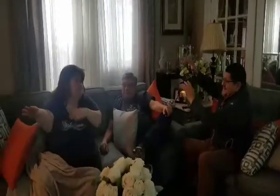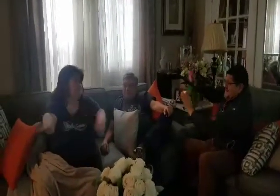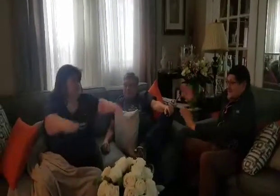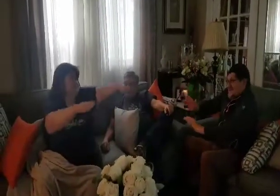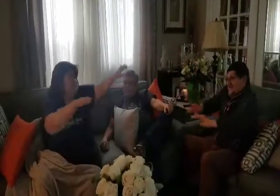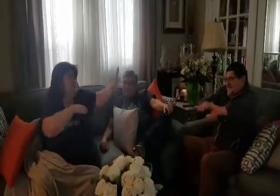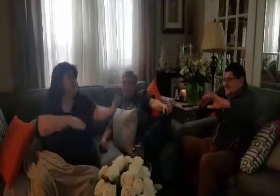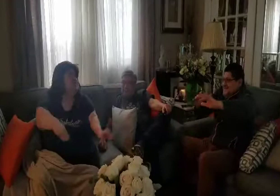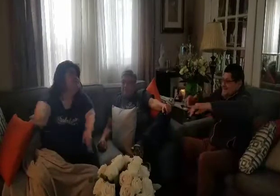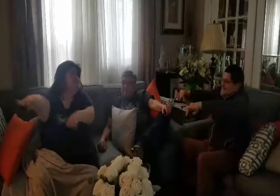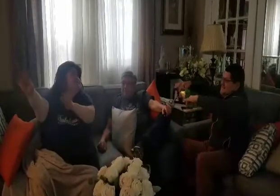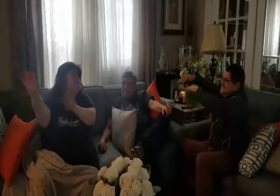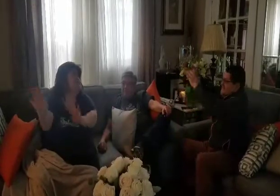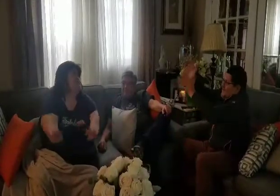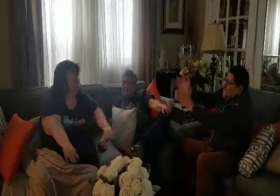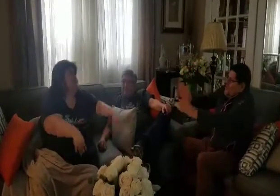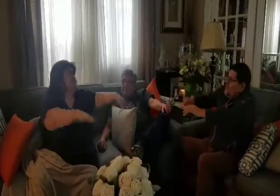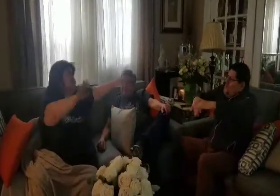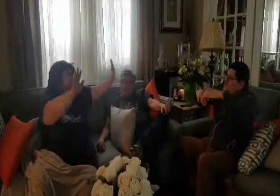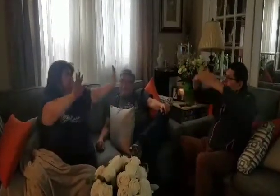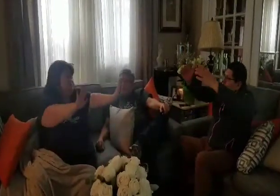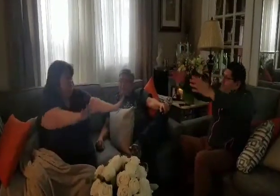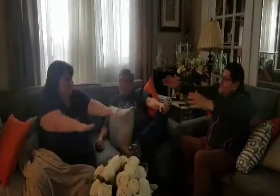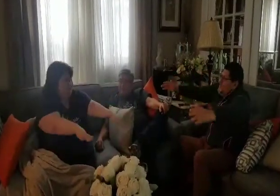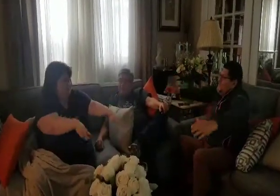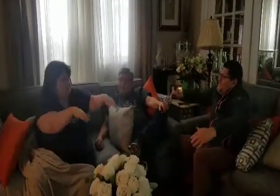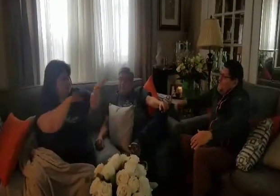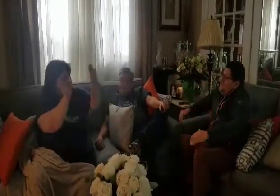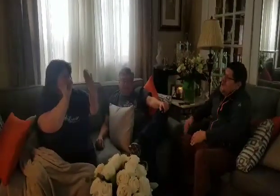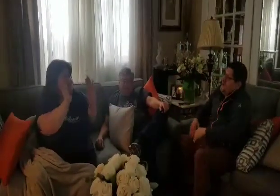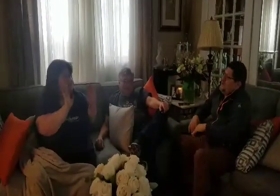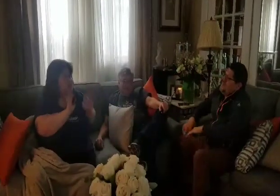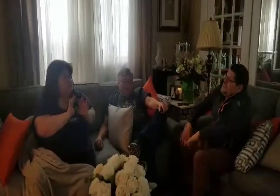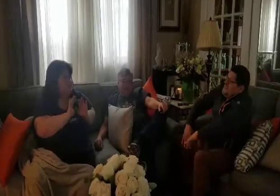what a wonderful world. What about this?